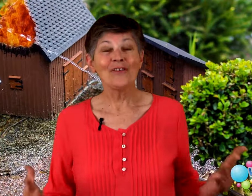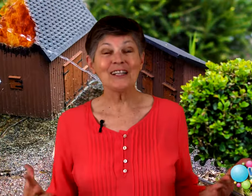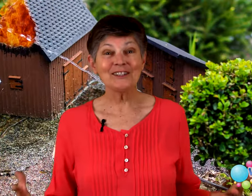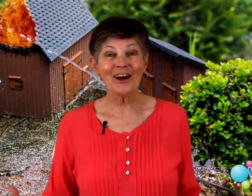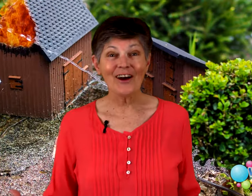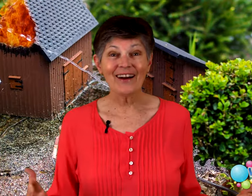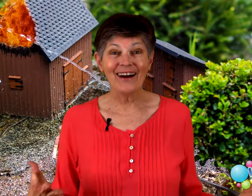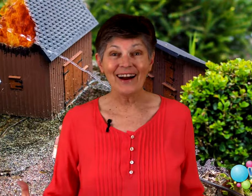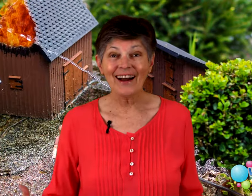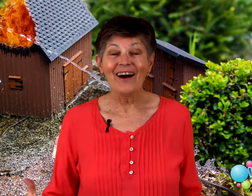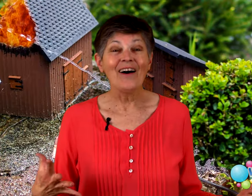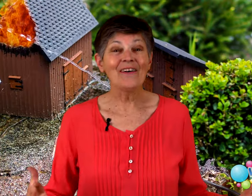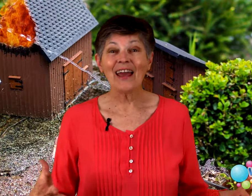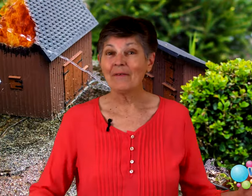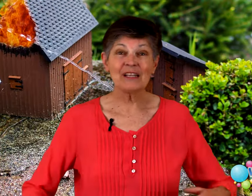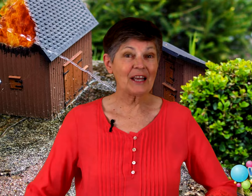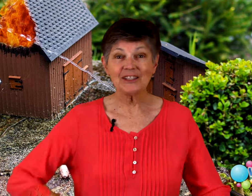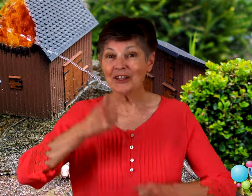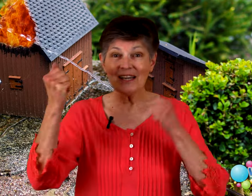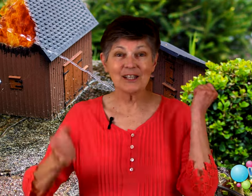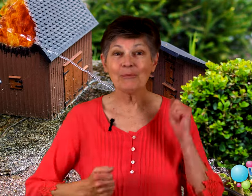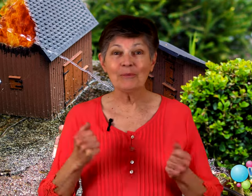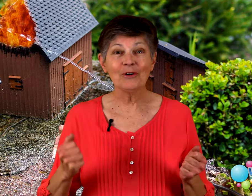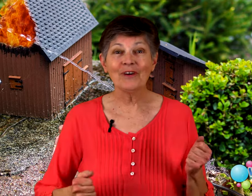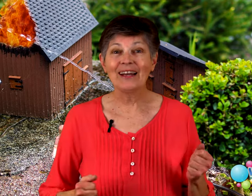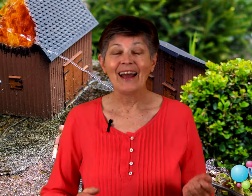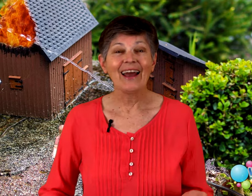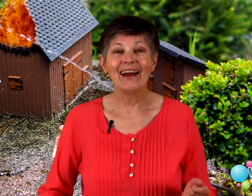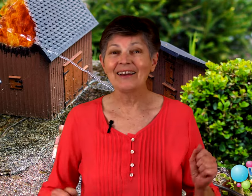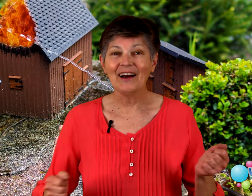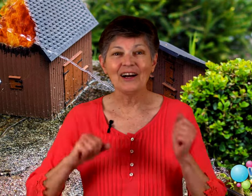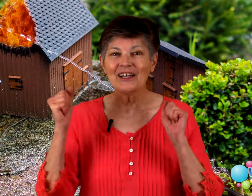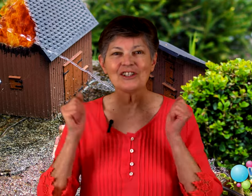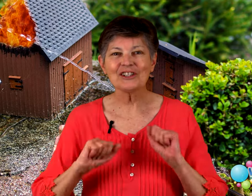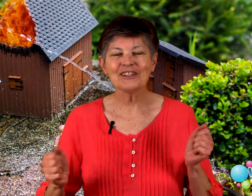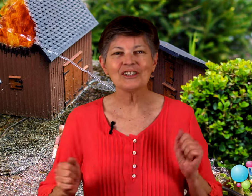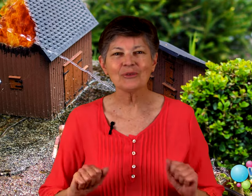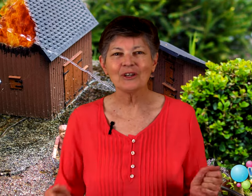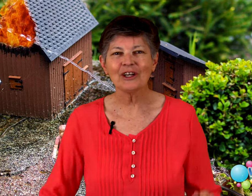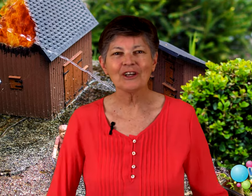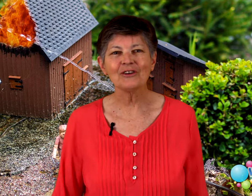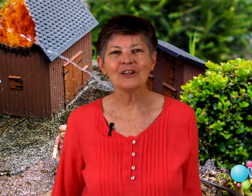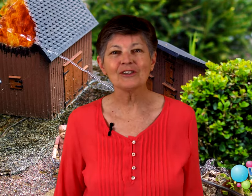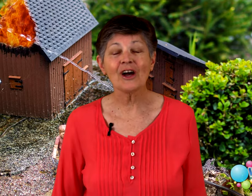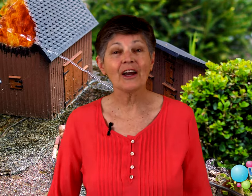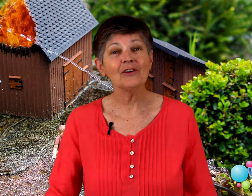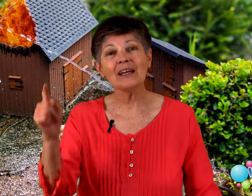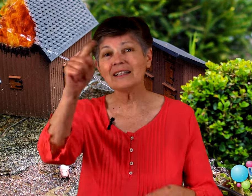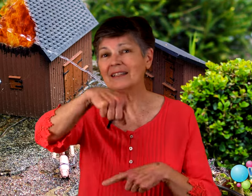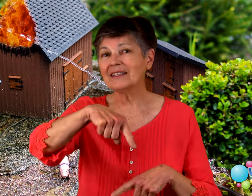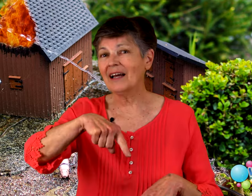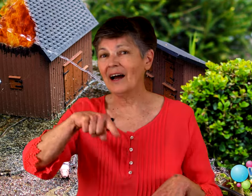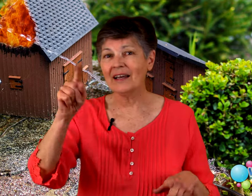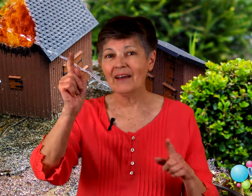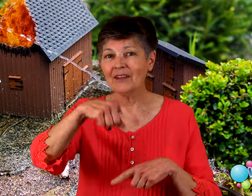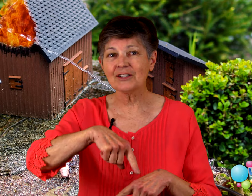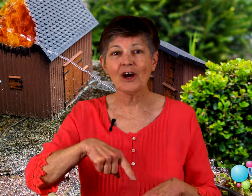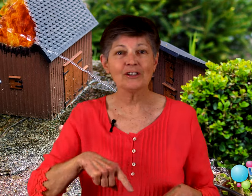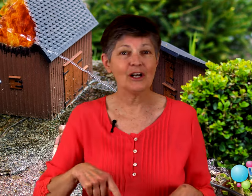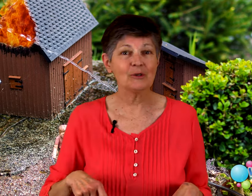Fun song, huh? Okay, and it'll get your kids up and moving. And it's just a really cute little song. And you can get these songs on